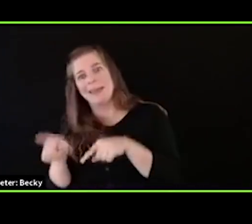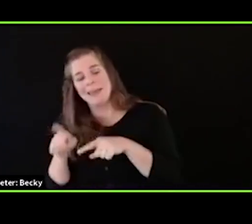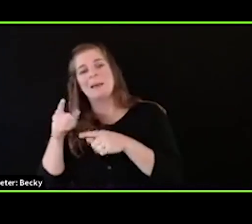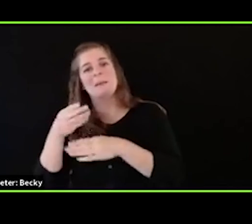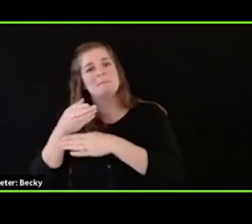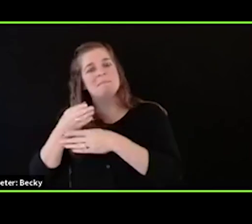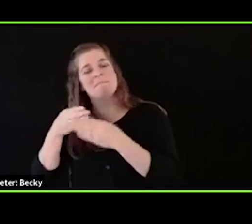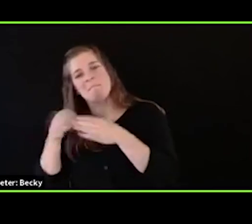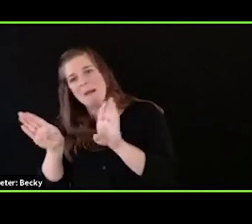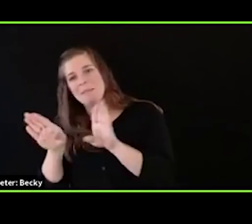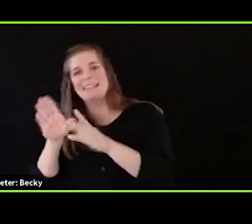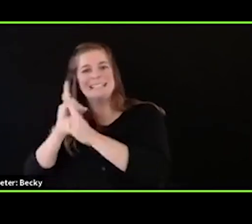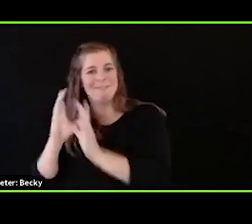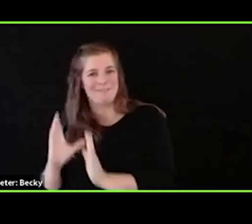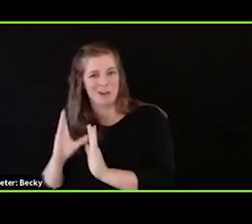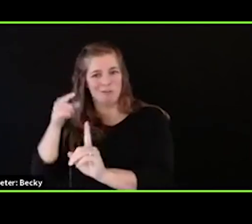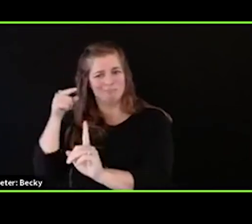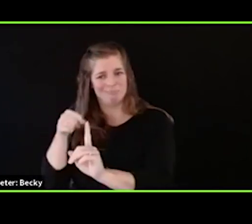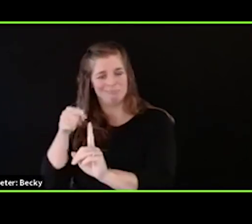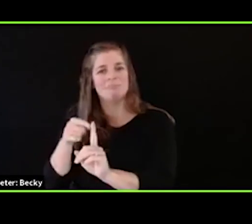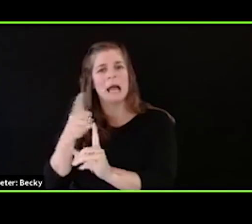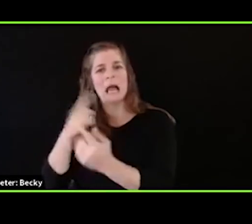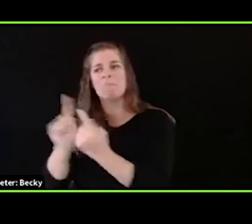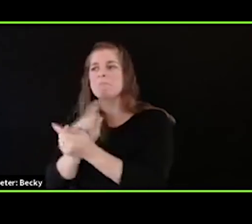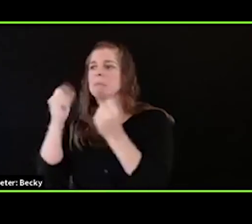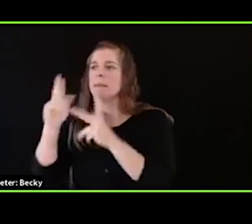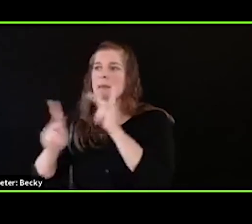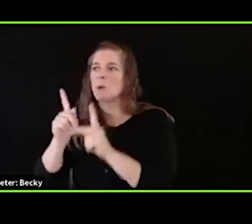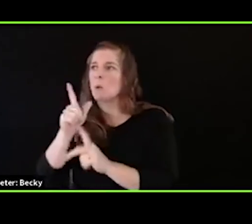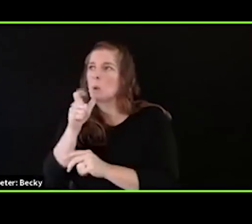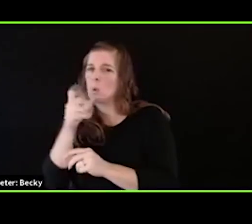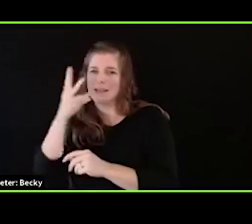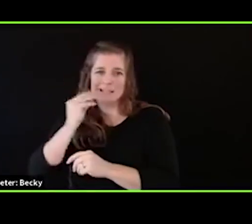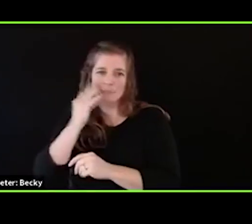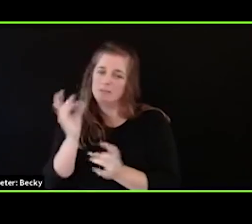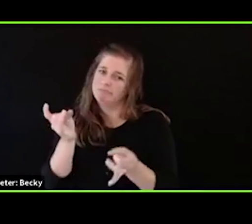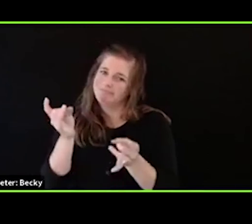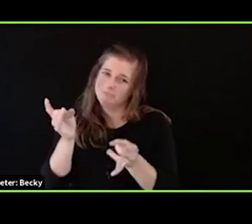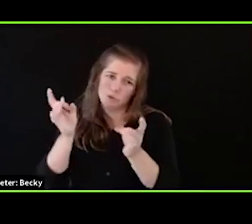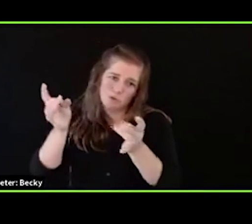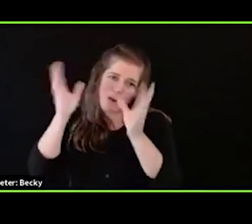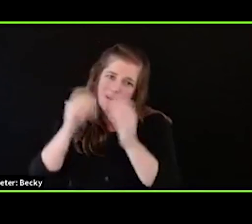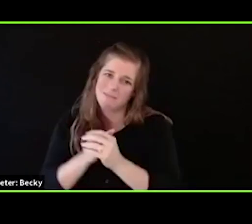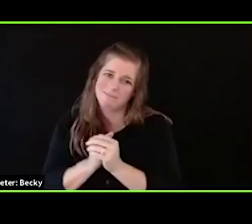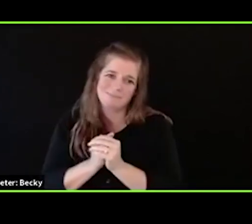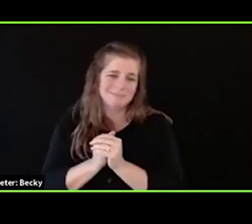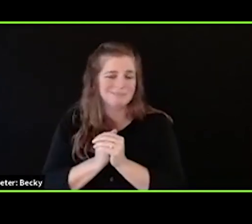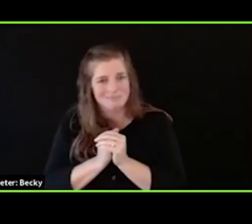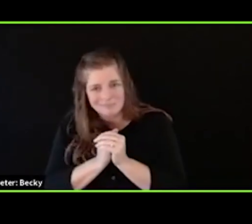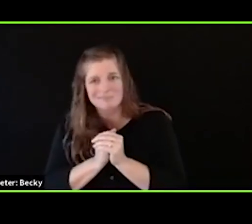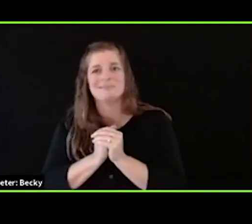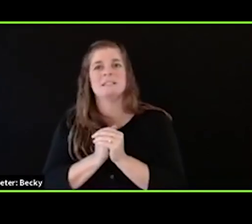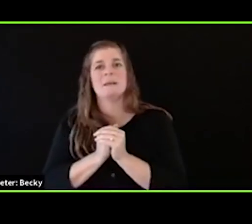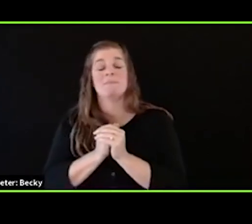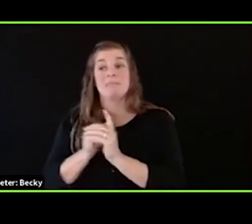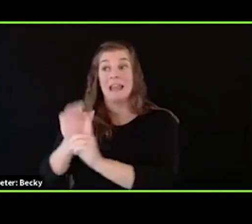a public defender who had suffered unthinkable trauma in their lives. Lives that, I don't want to play trauma Olympics, but really made my childhood look